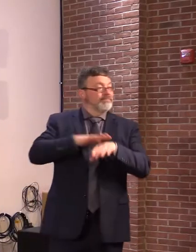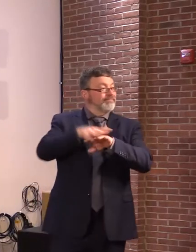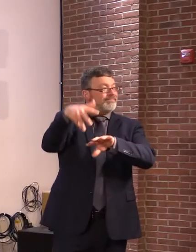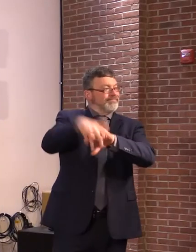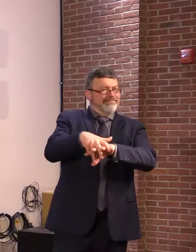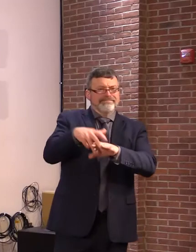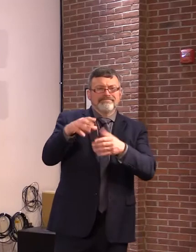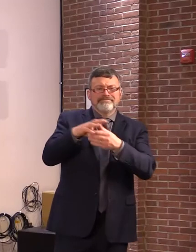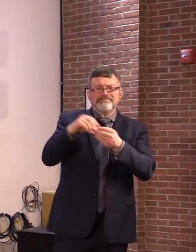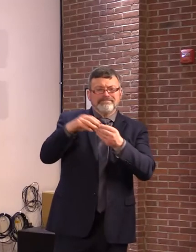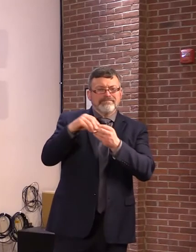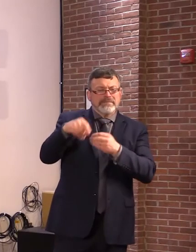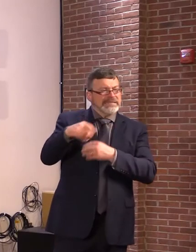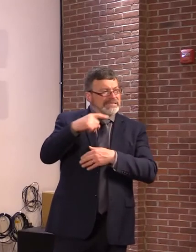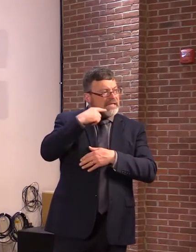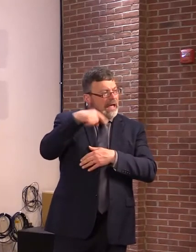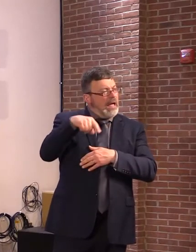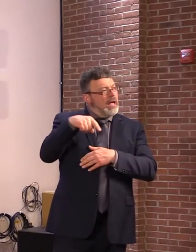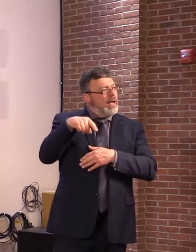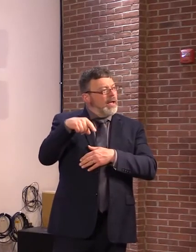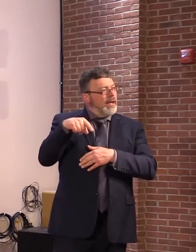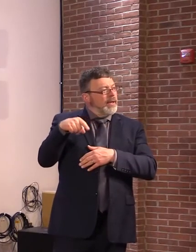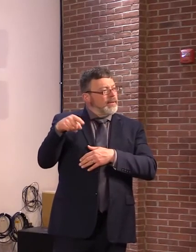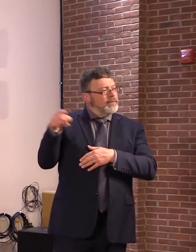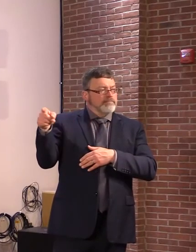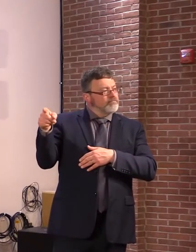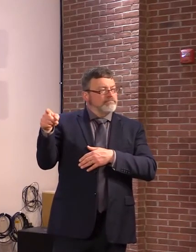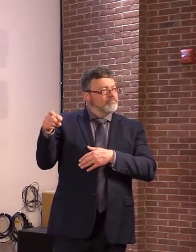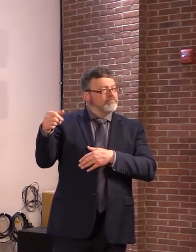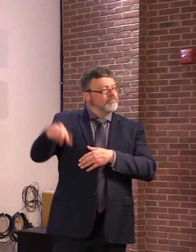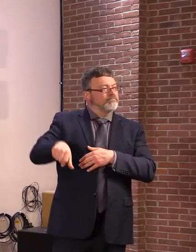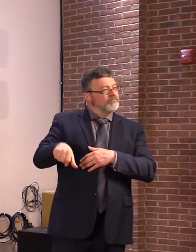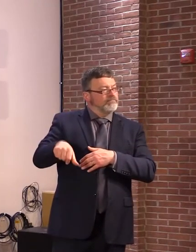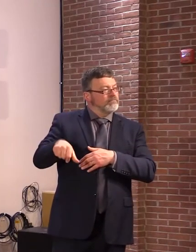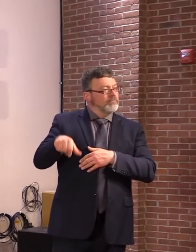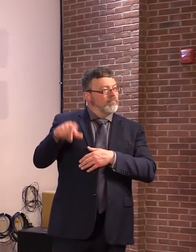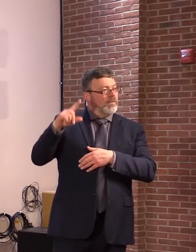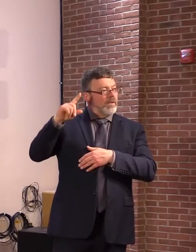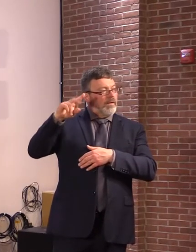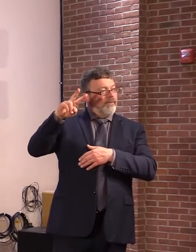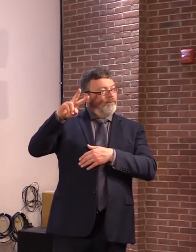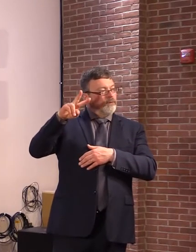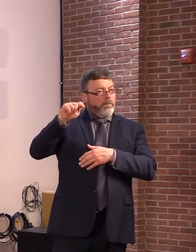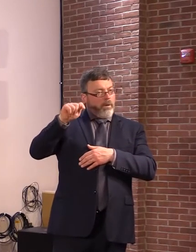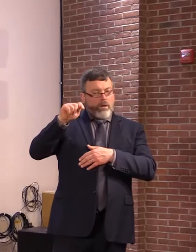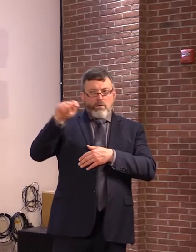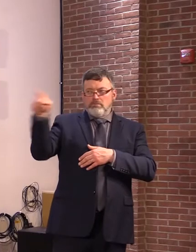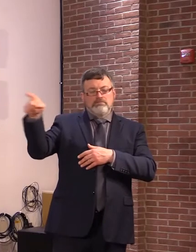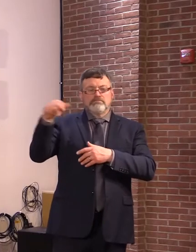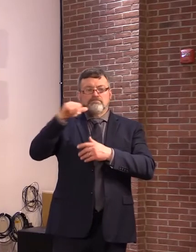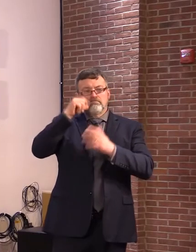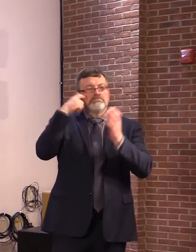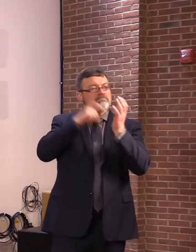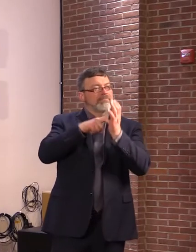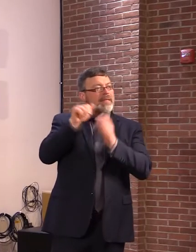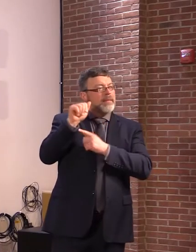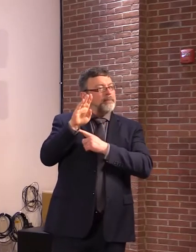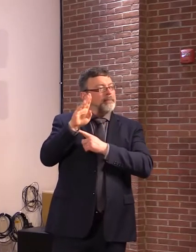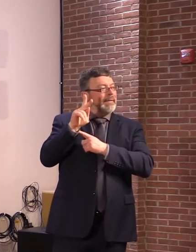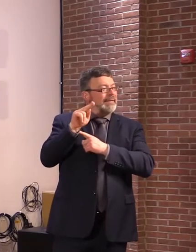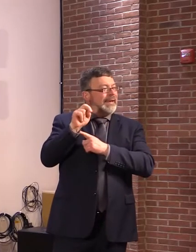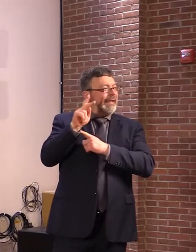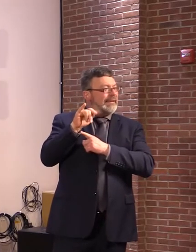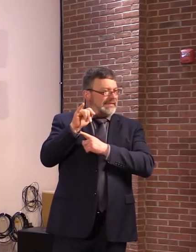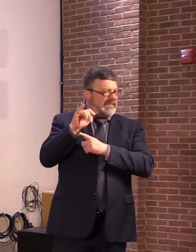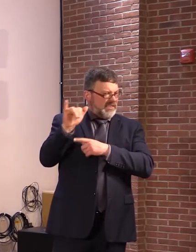at which they denounced Vermont's state-recognized Adonai tribes. One official has called on Vermont